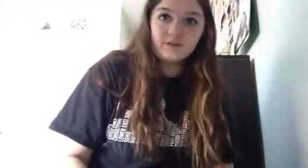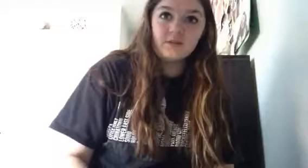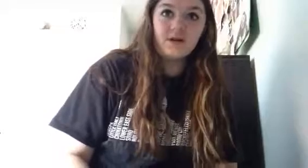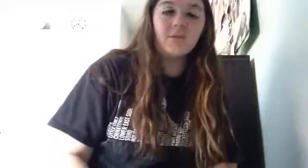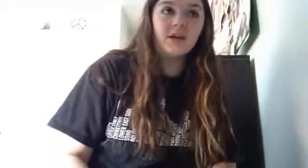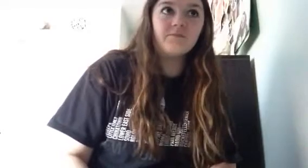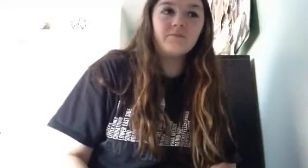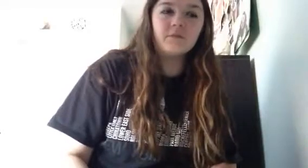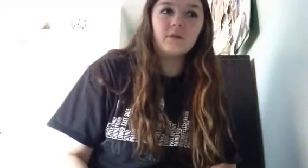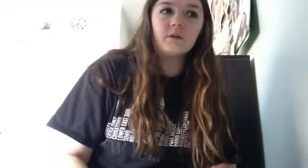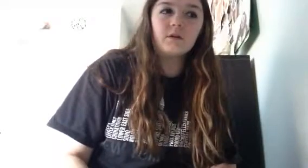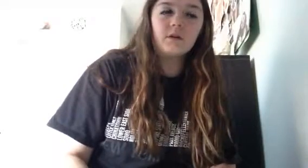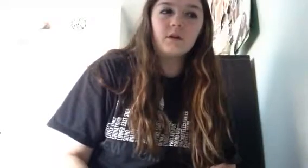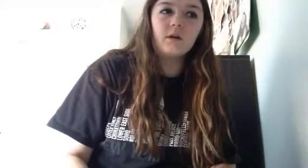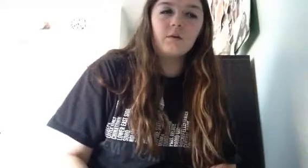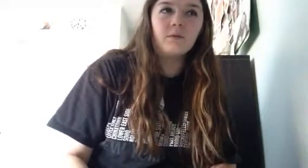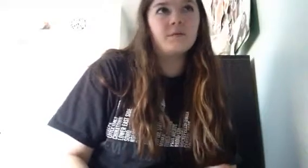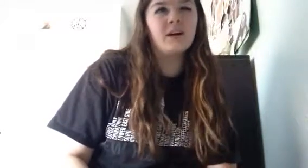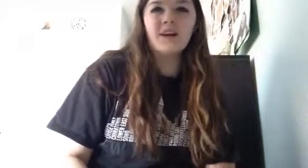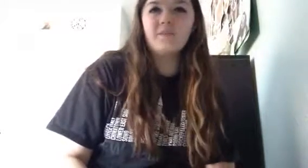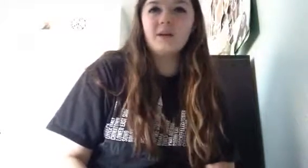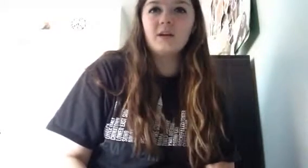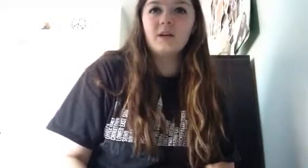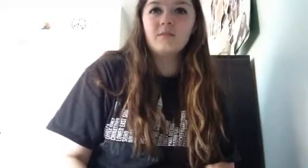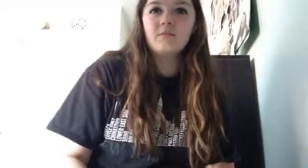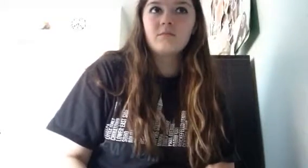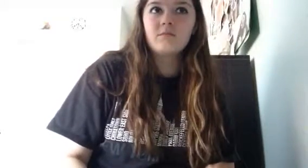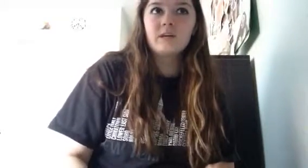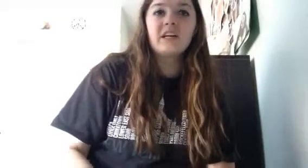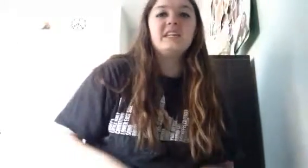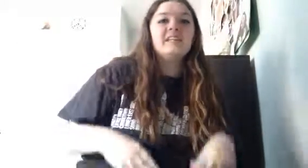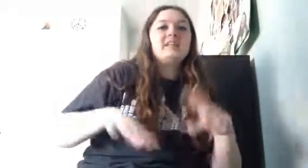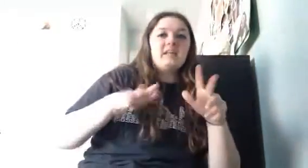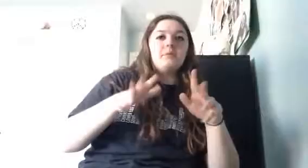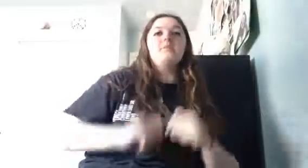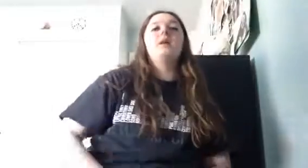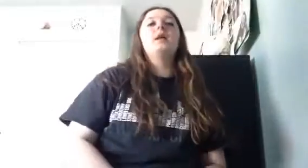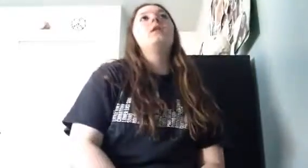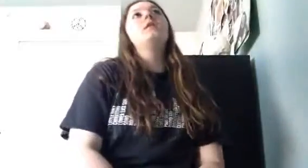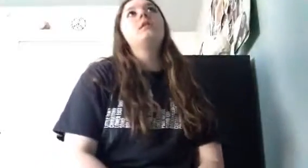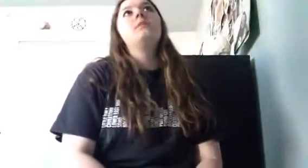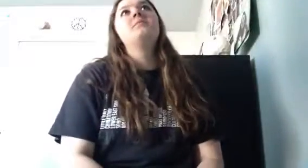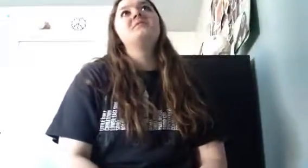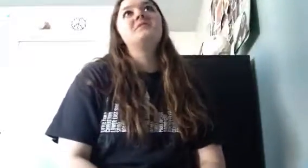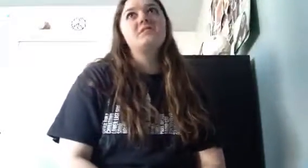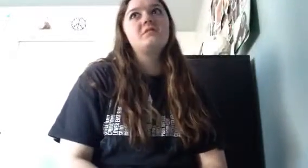so i mean i'll kind of be getting a tiny bit of a beginning but still